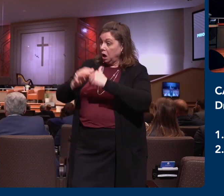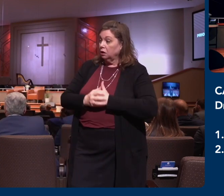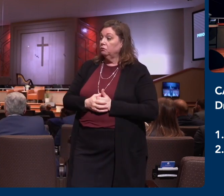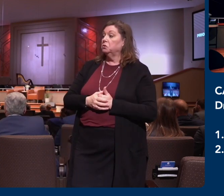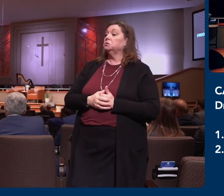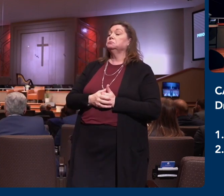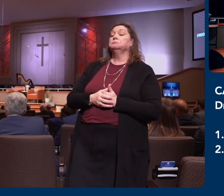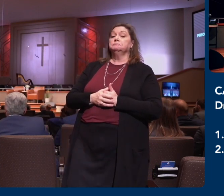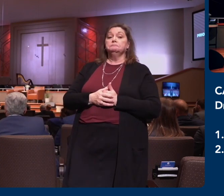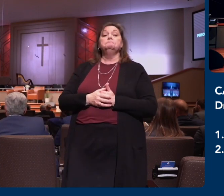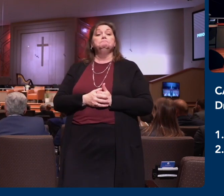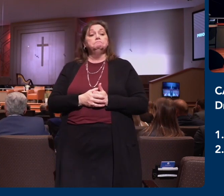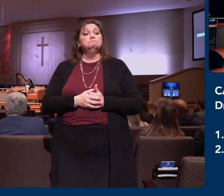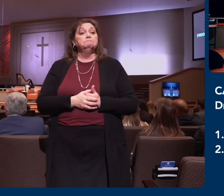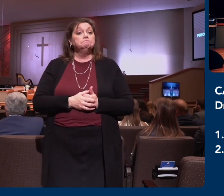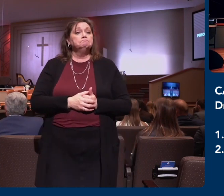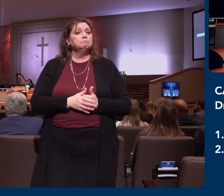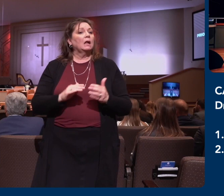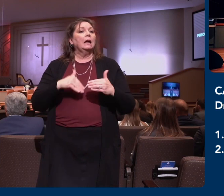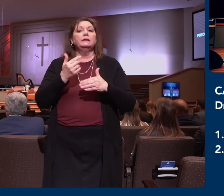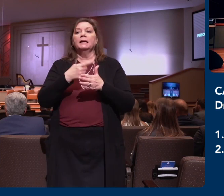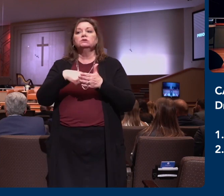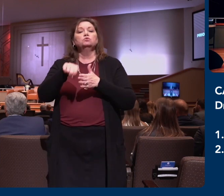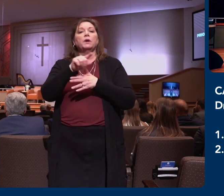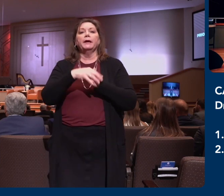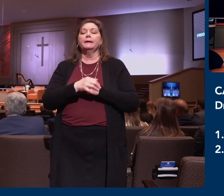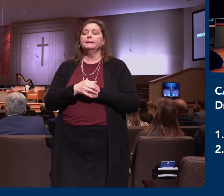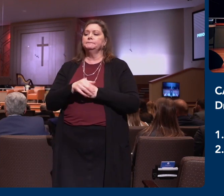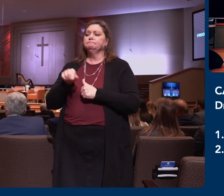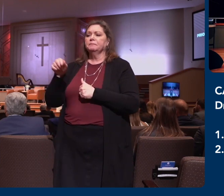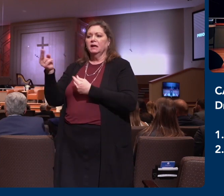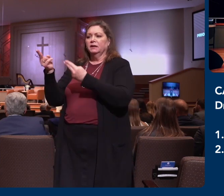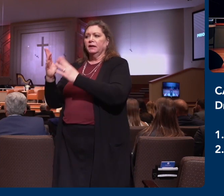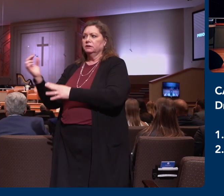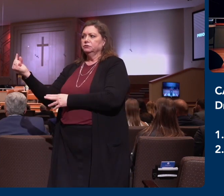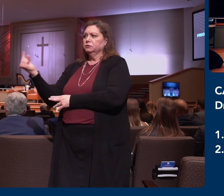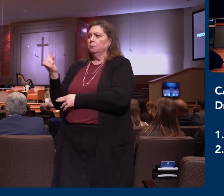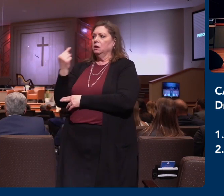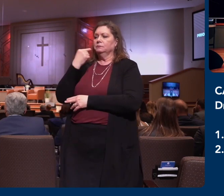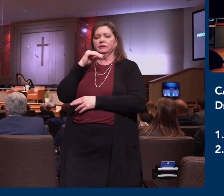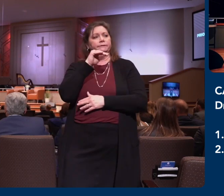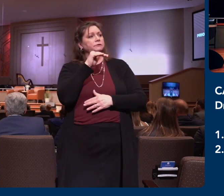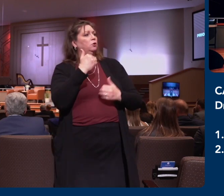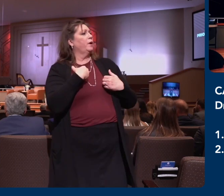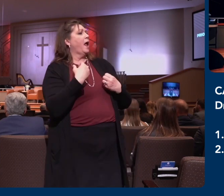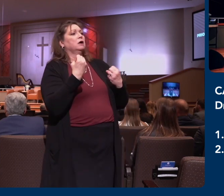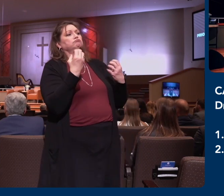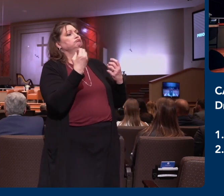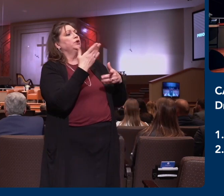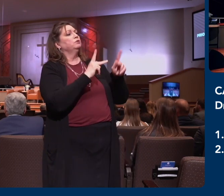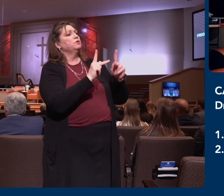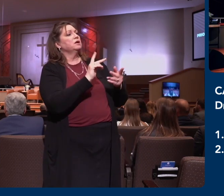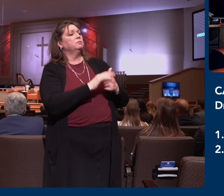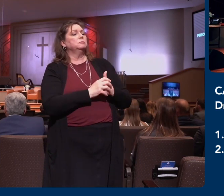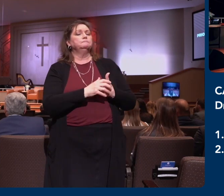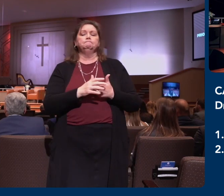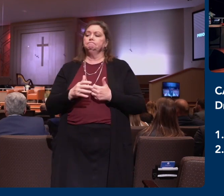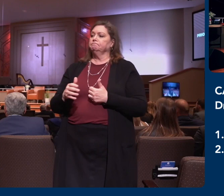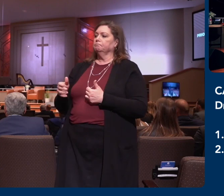next week go by and I'd do the same thing and he'd come by and I'm going to make myself look good. So, Pastor, we had 225